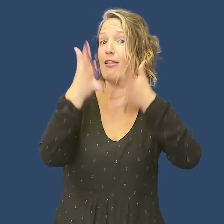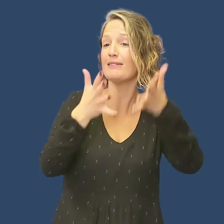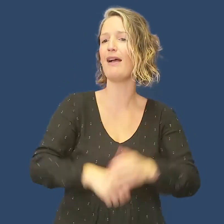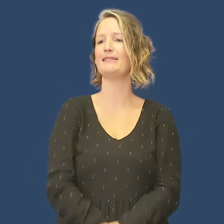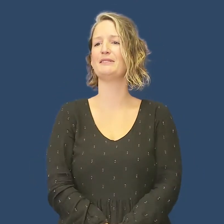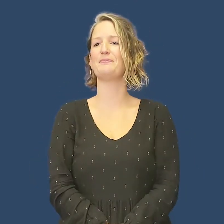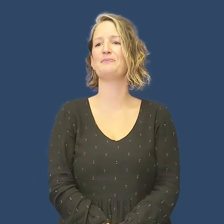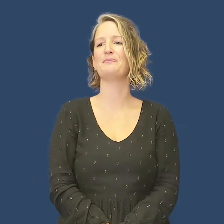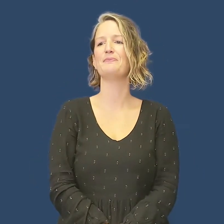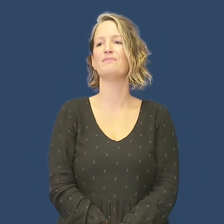from other regions.